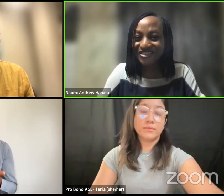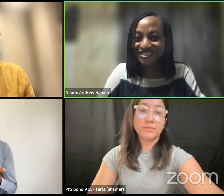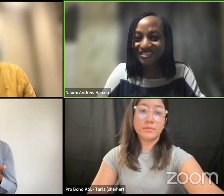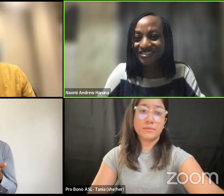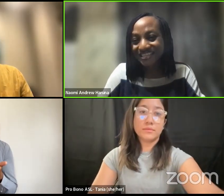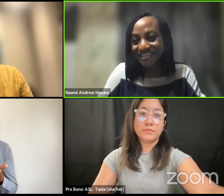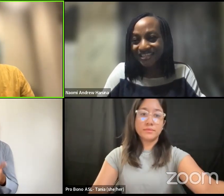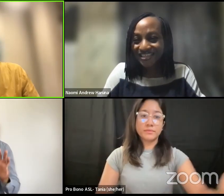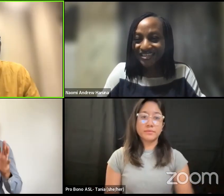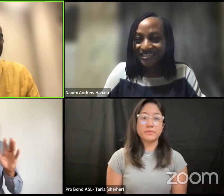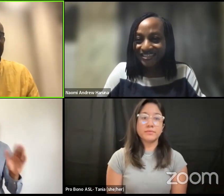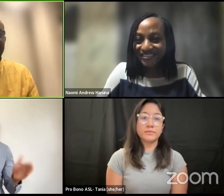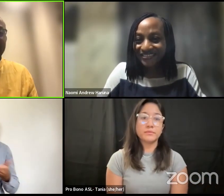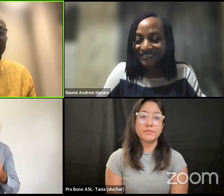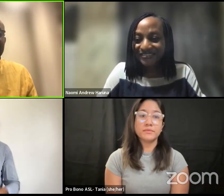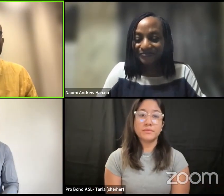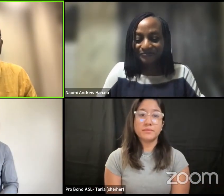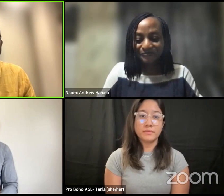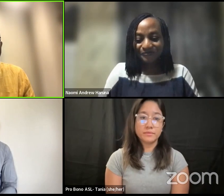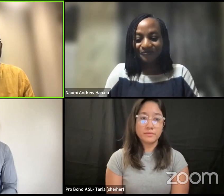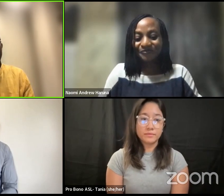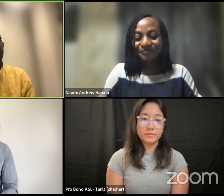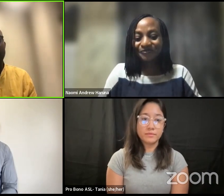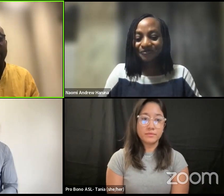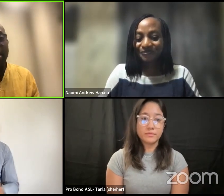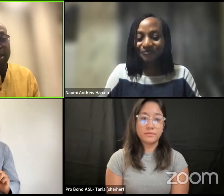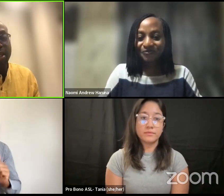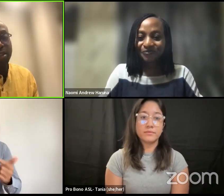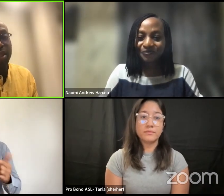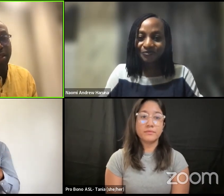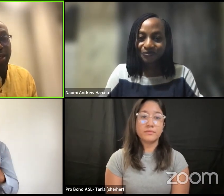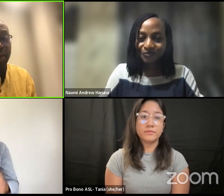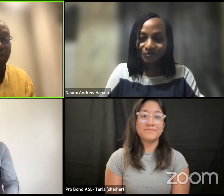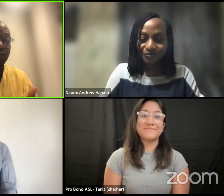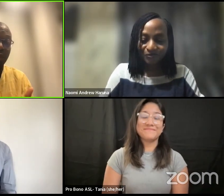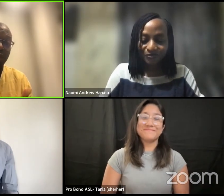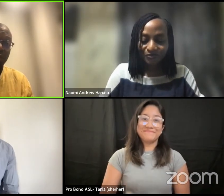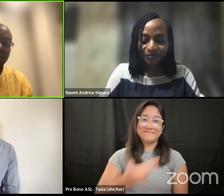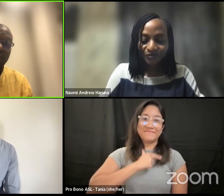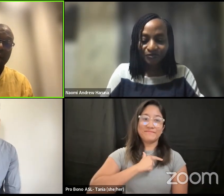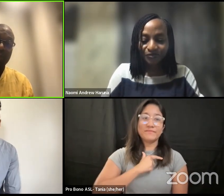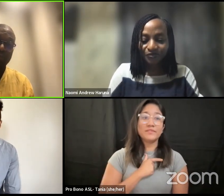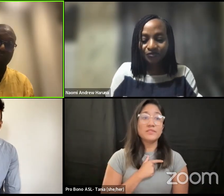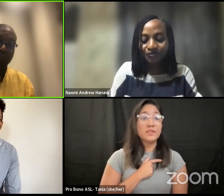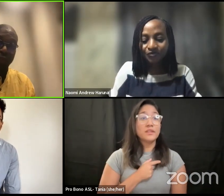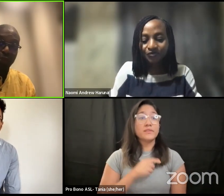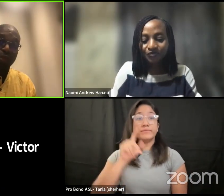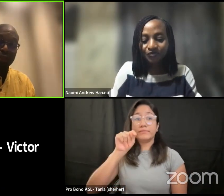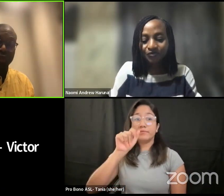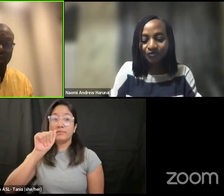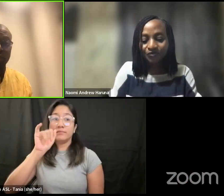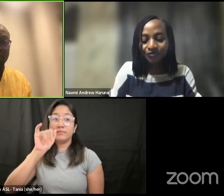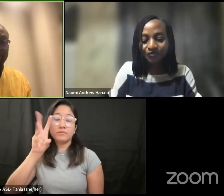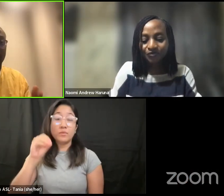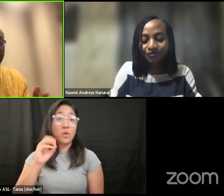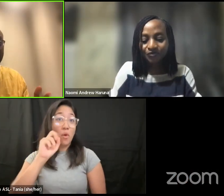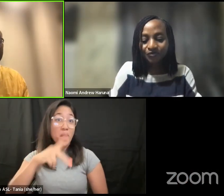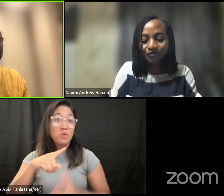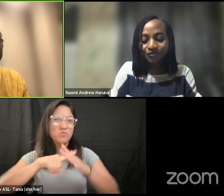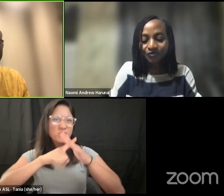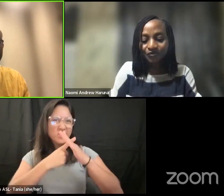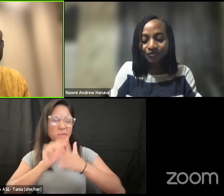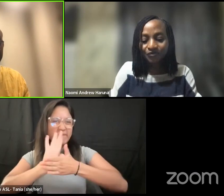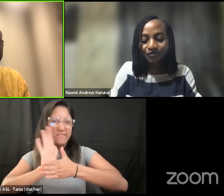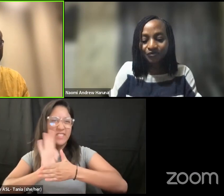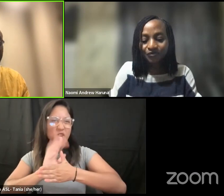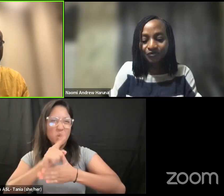introduction right yeah so i i guess i guess let's start uh with the video um that you wanted to show us about the